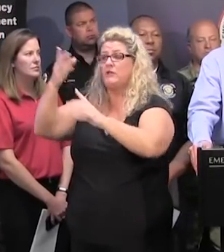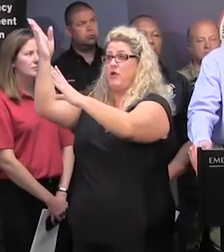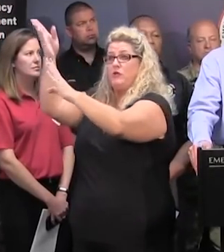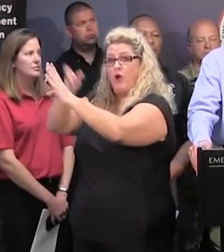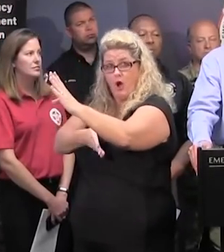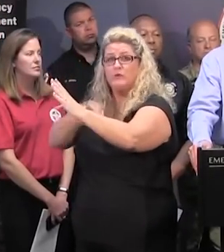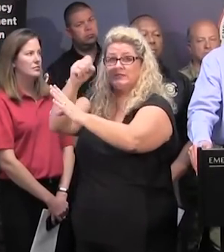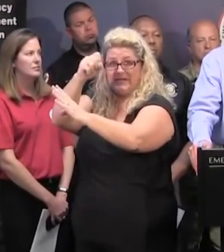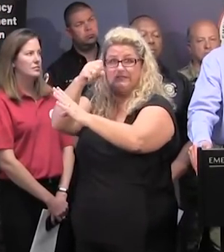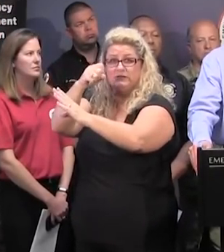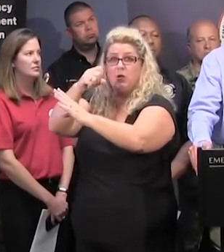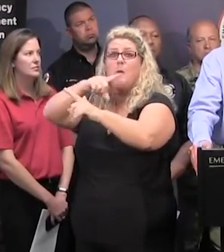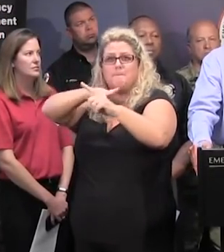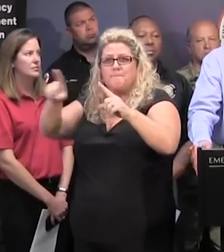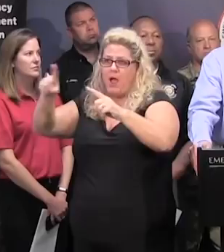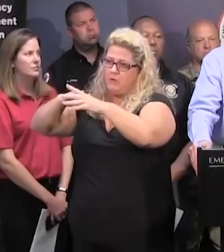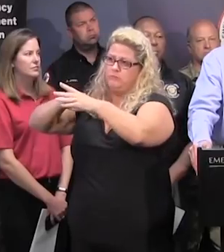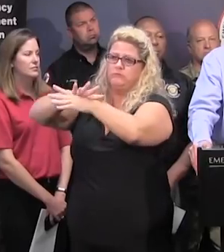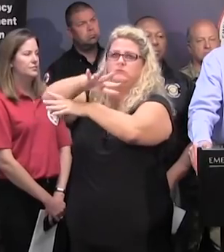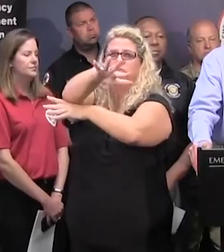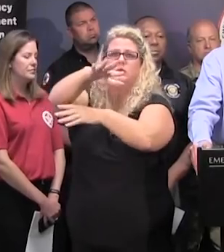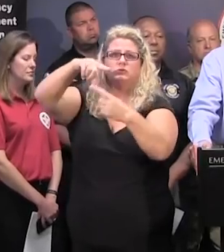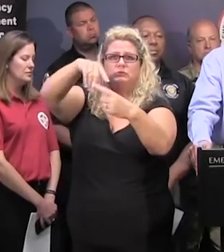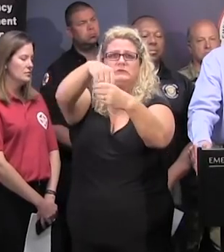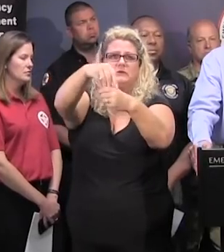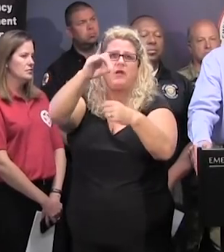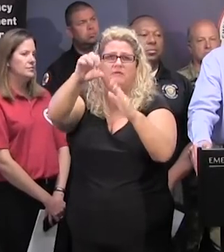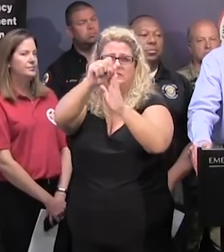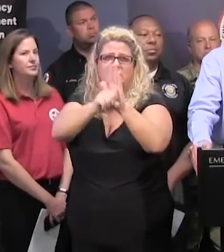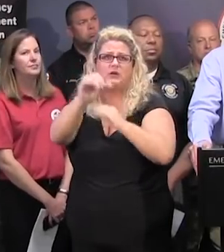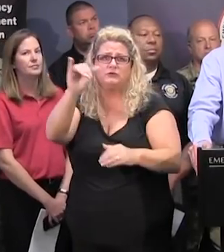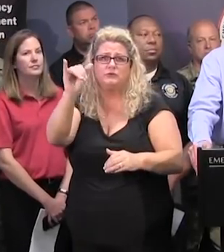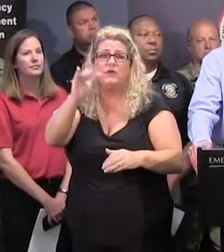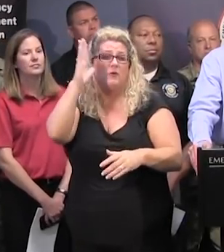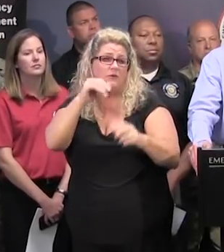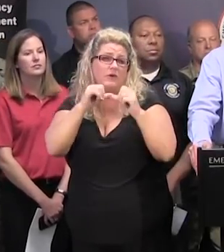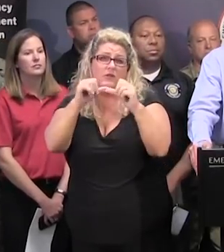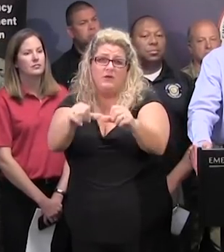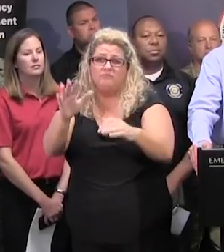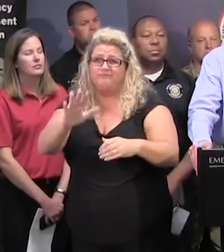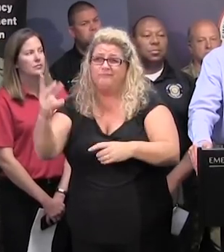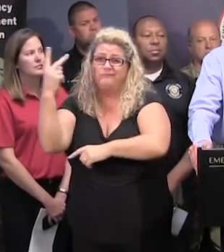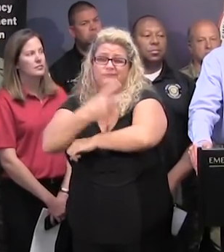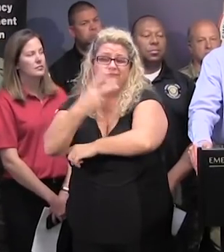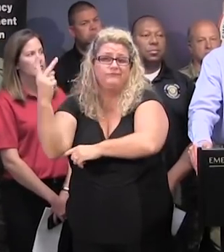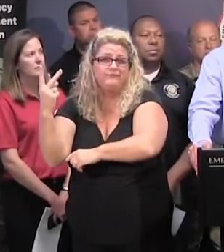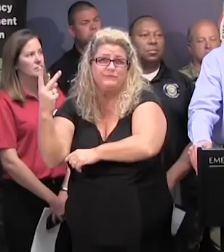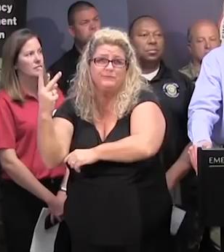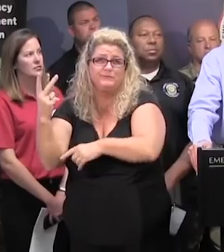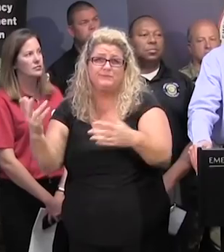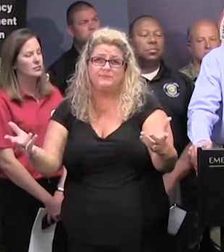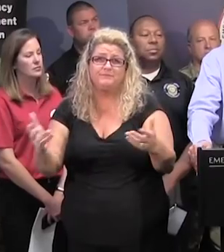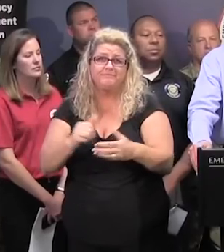also in the interior of the state, and the very unusual part is going to last for about two days. So that means